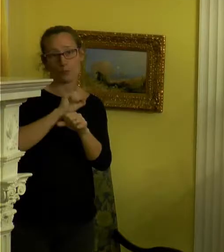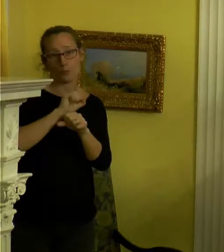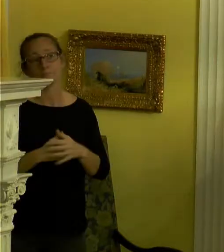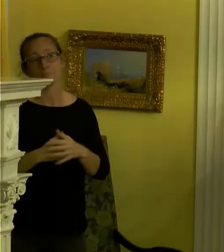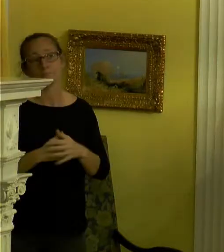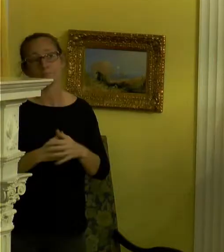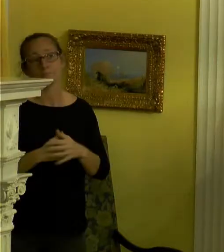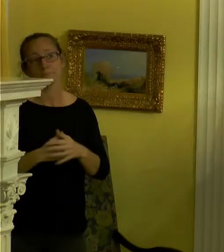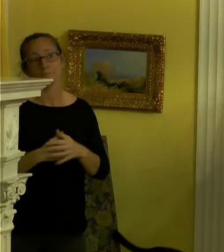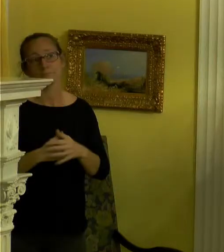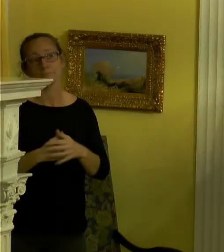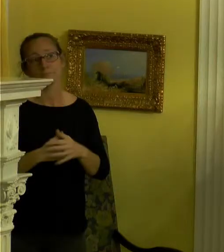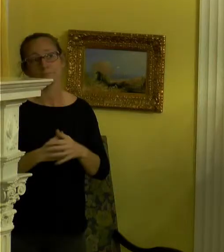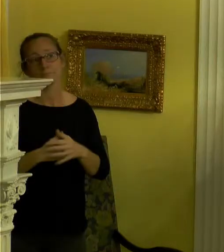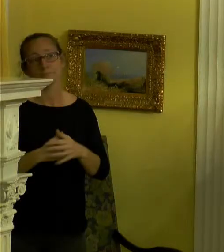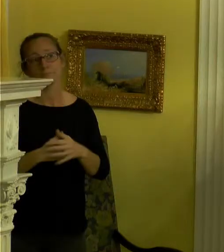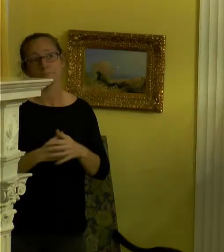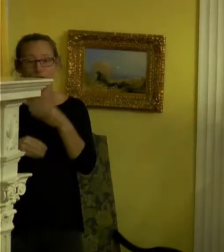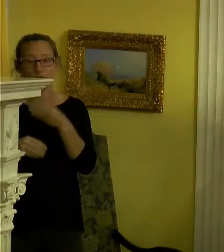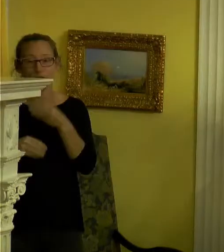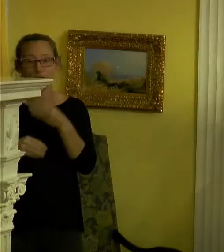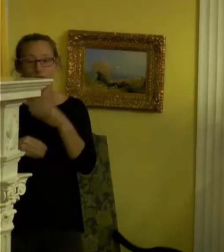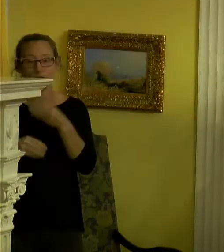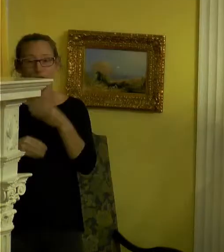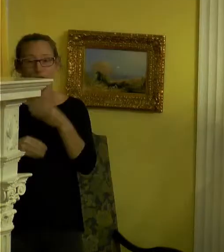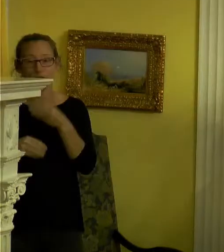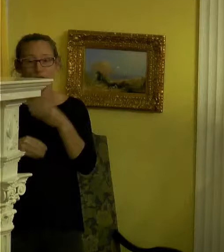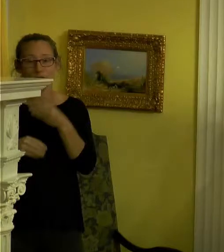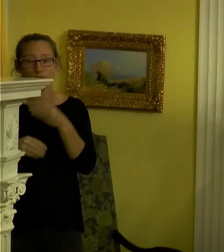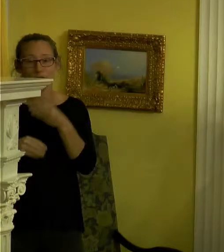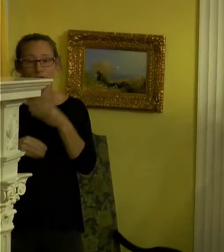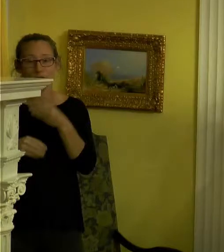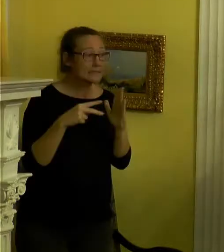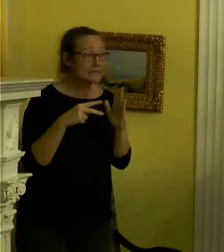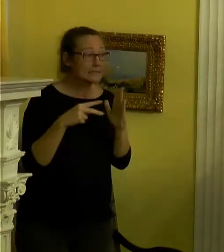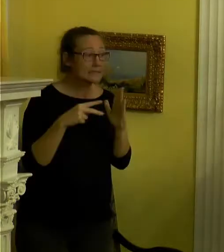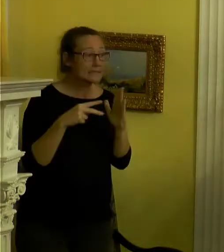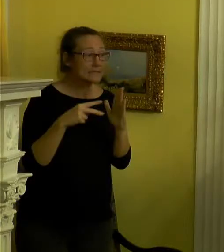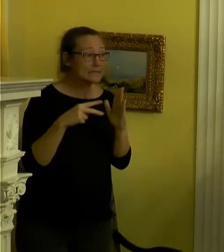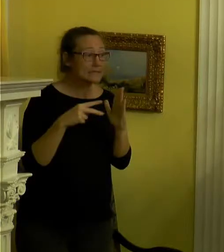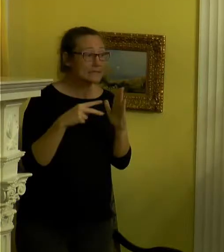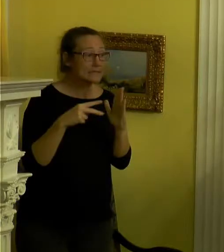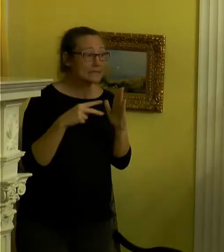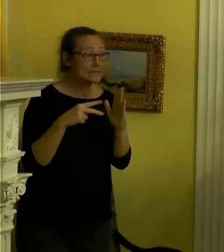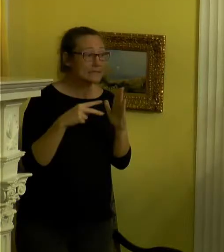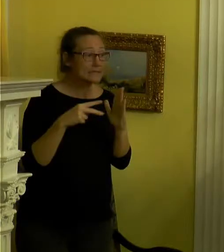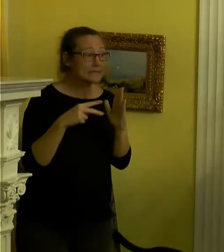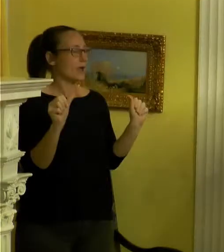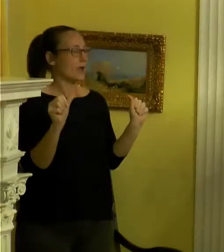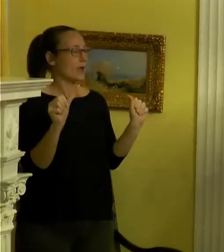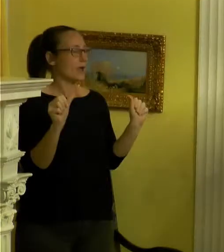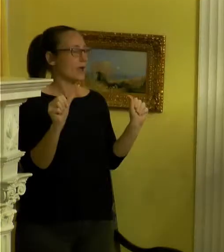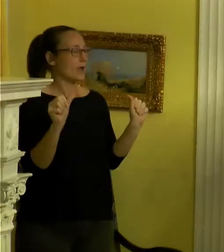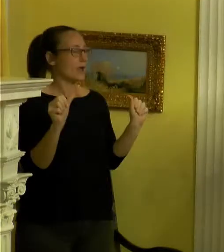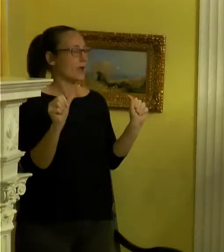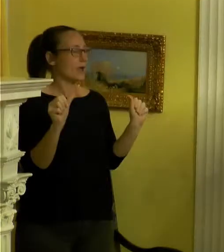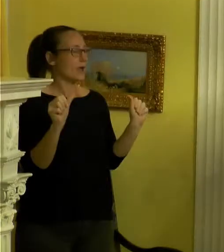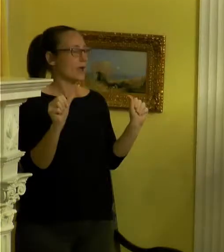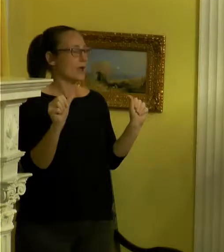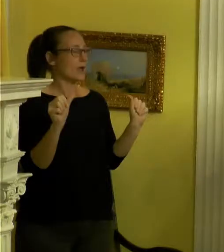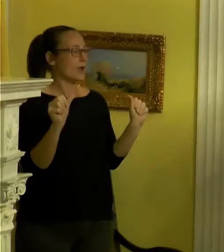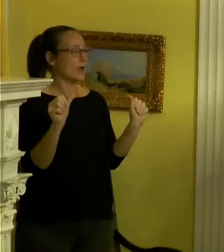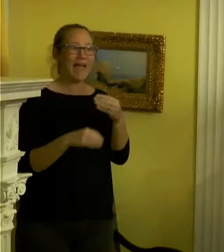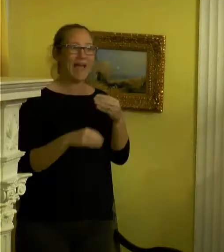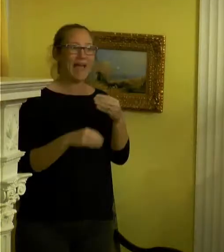Everything else that comes with that, wonderful. But intention, I am trying to fill the space that was not available